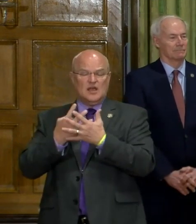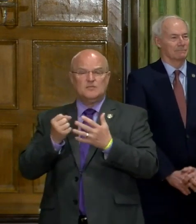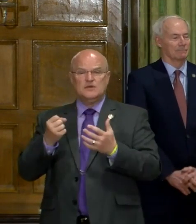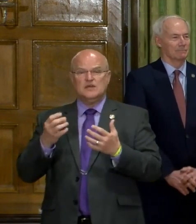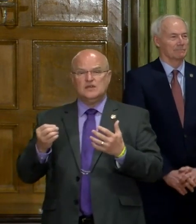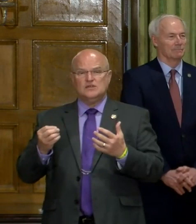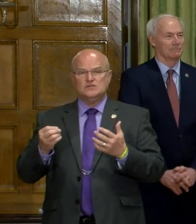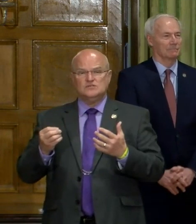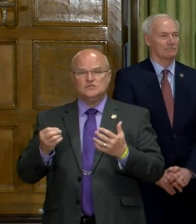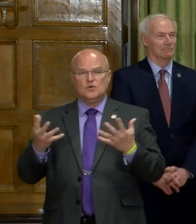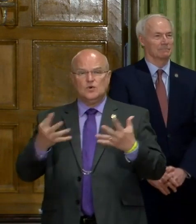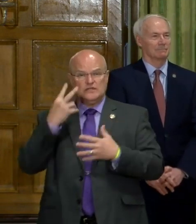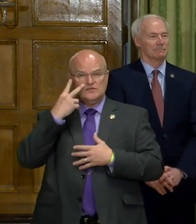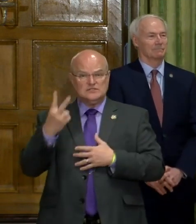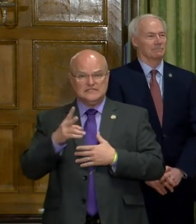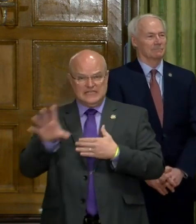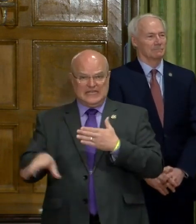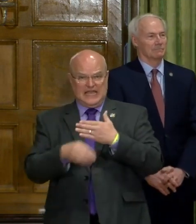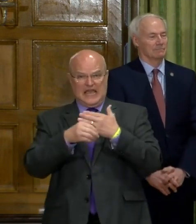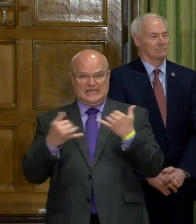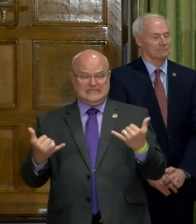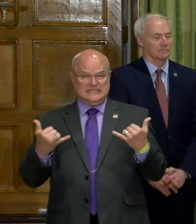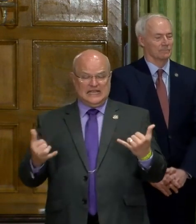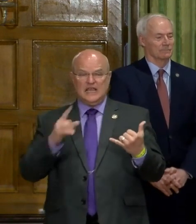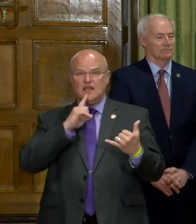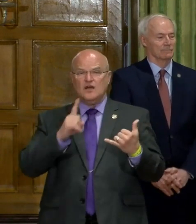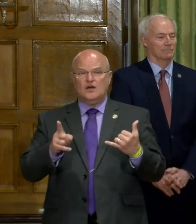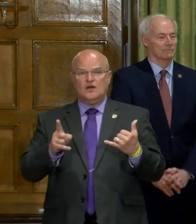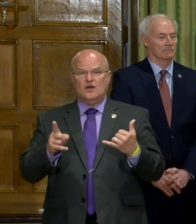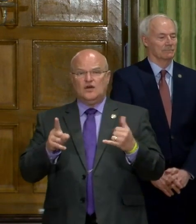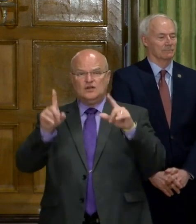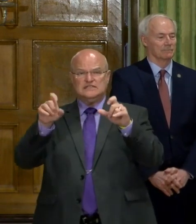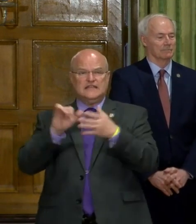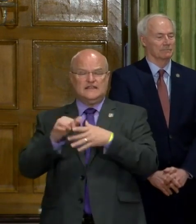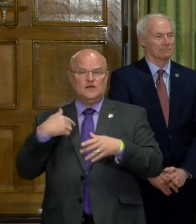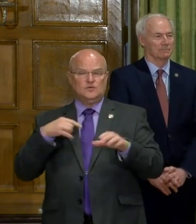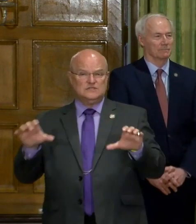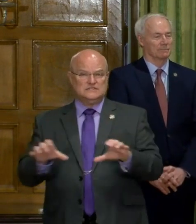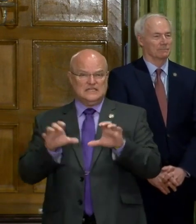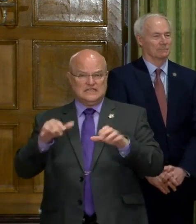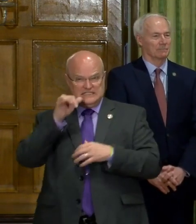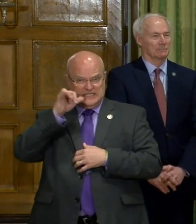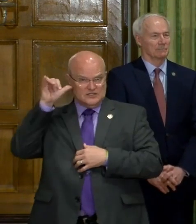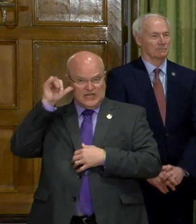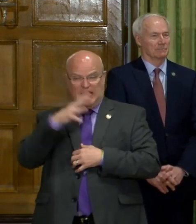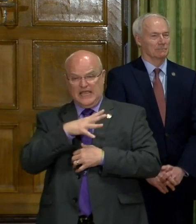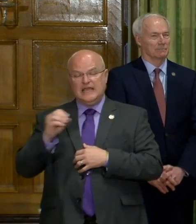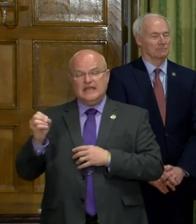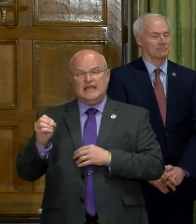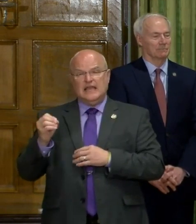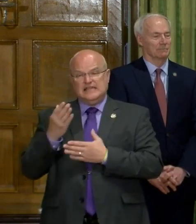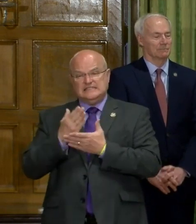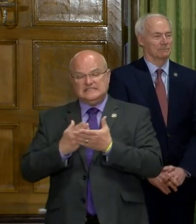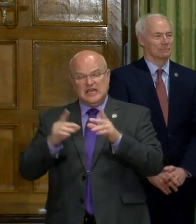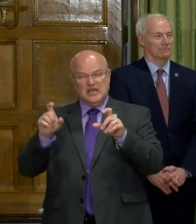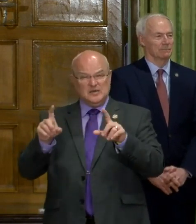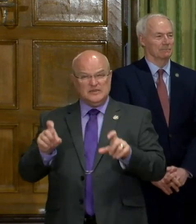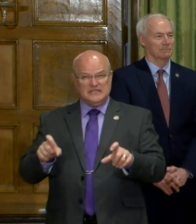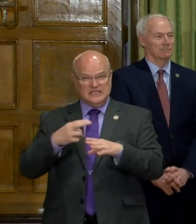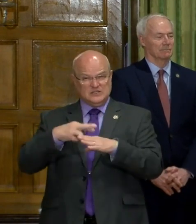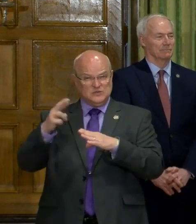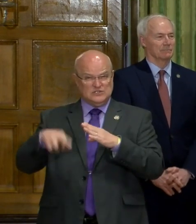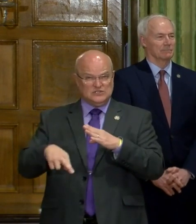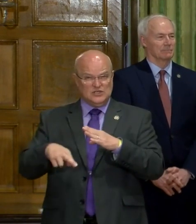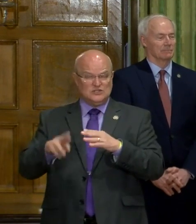So what you're seeing added today are, are tests that were done yesterday. And some of the test